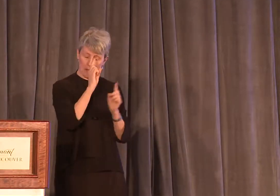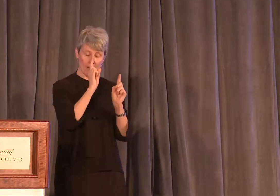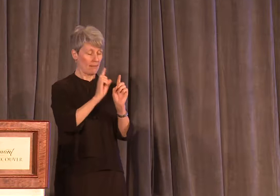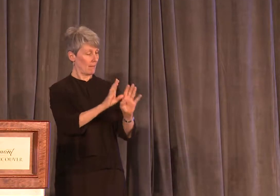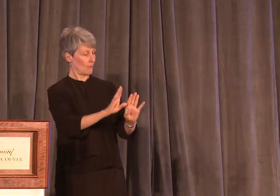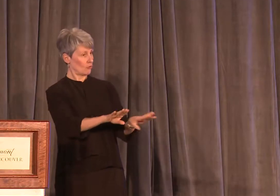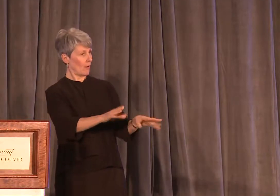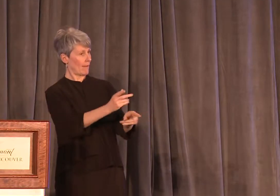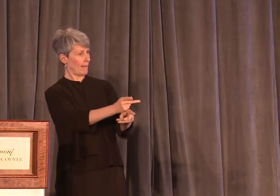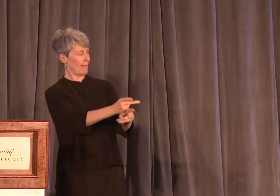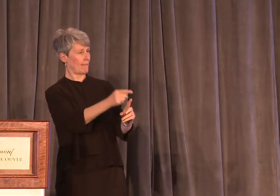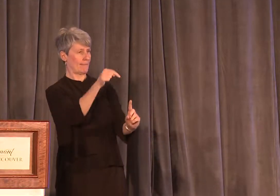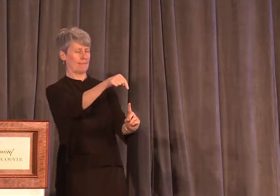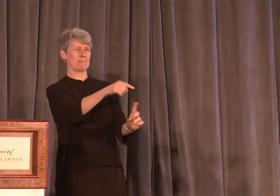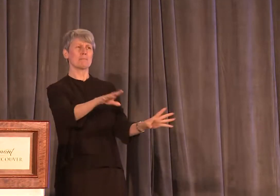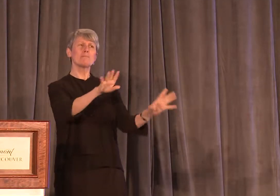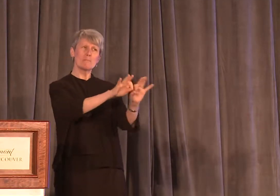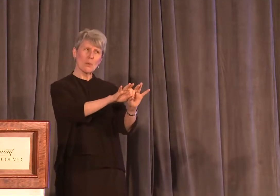childcare.